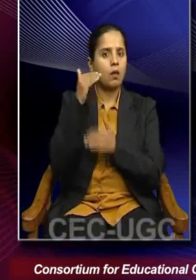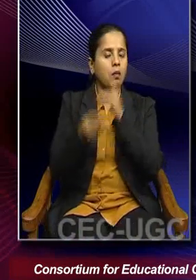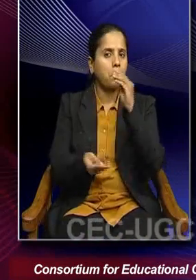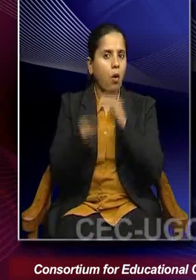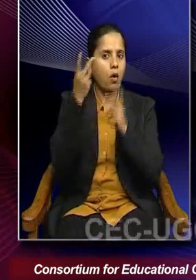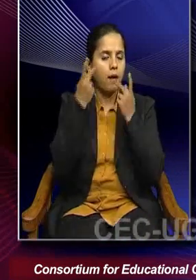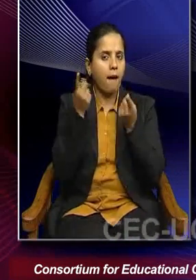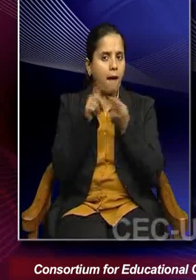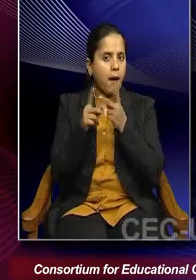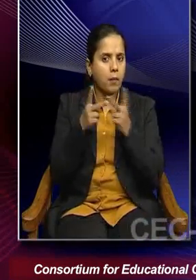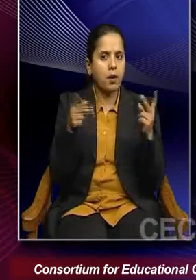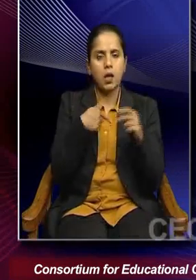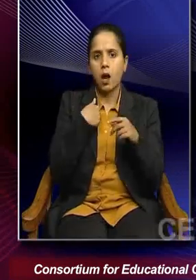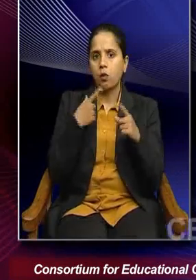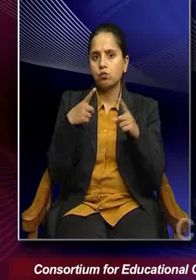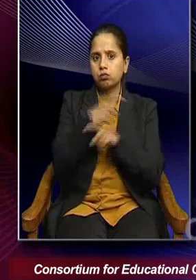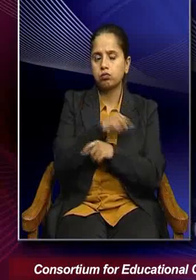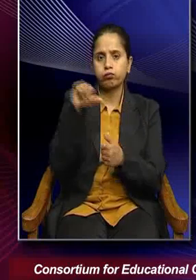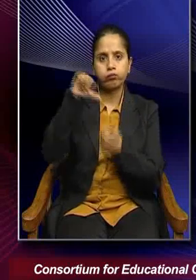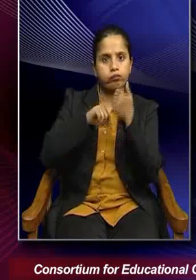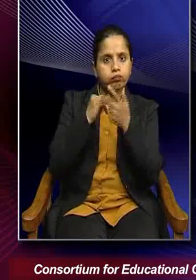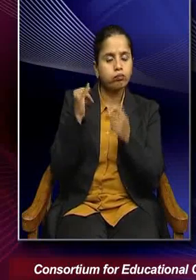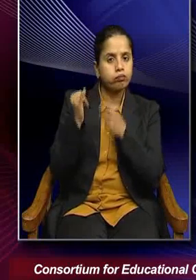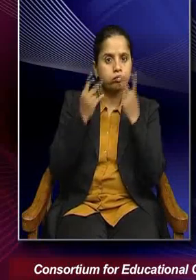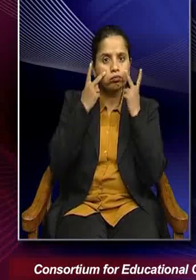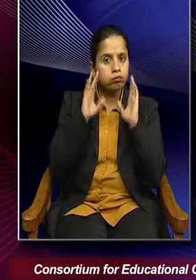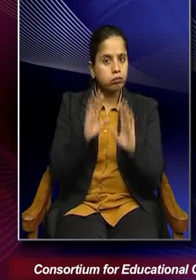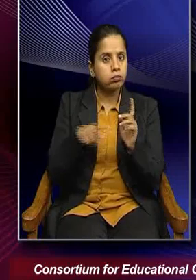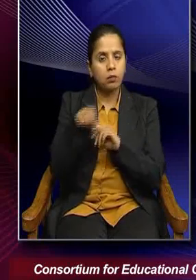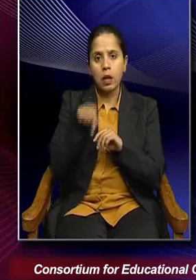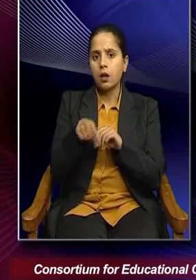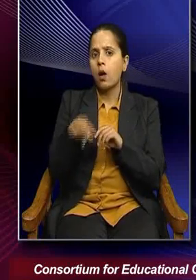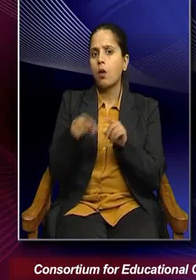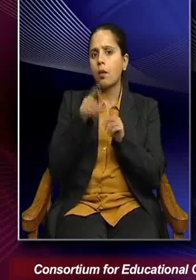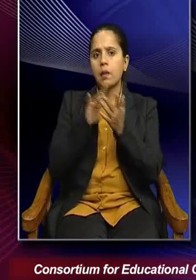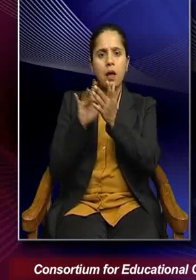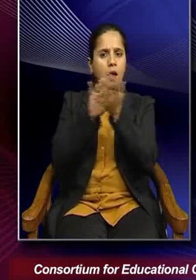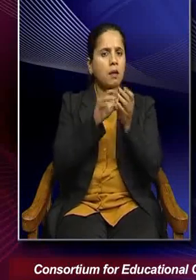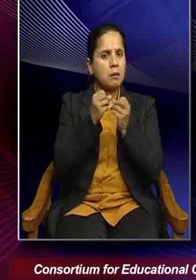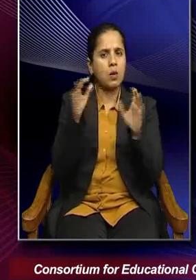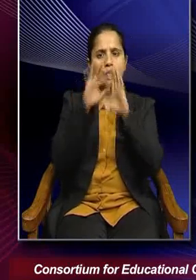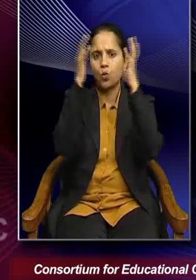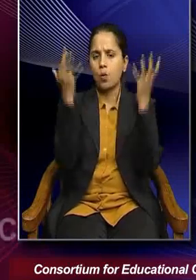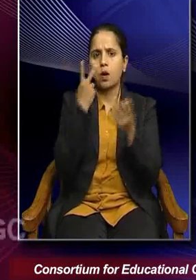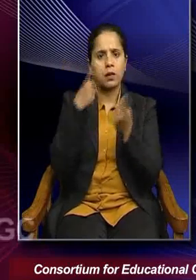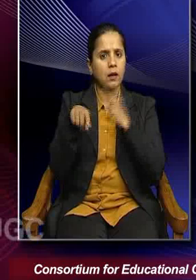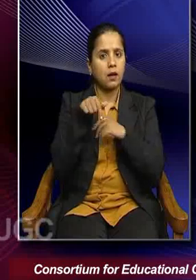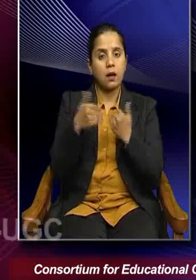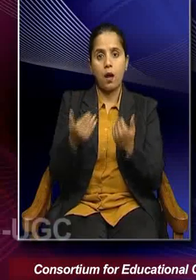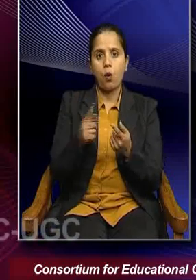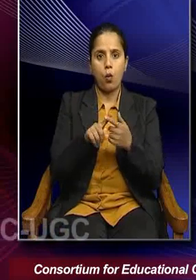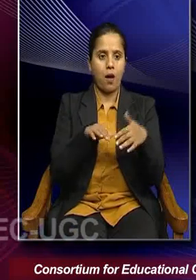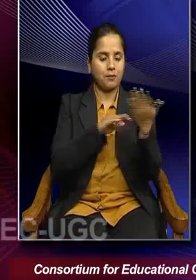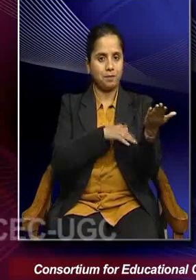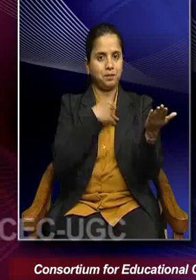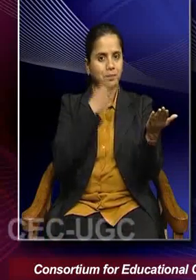more critical along with the demographic diversity in the part in different part of the world. So, on the one hand, we